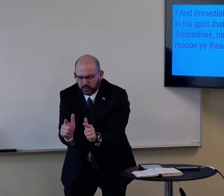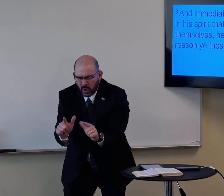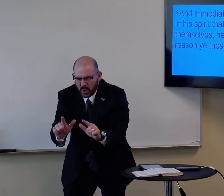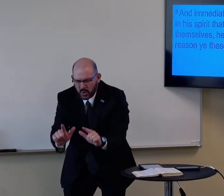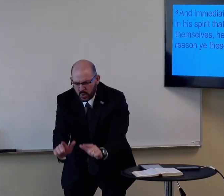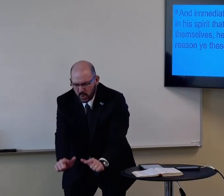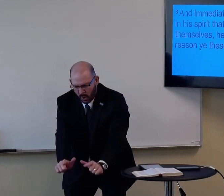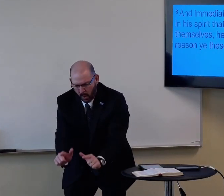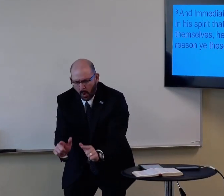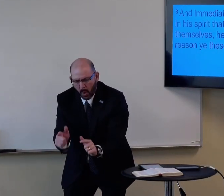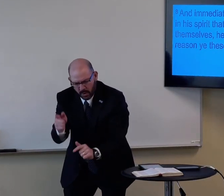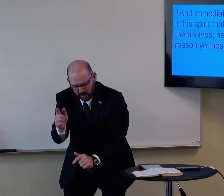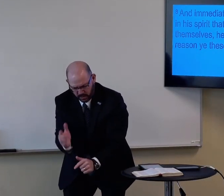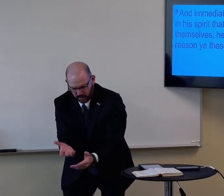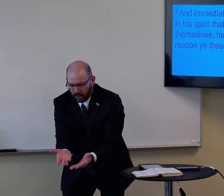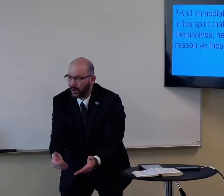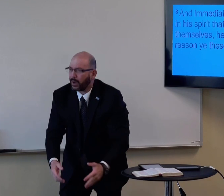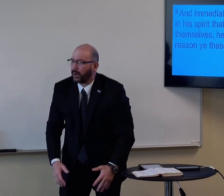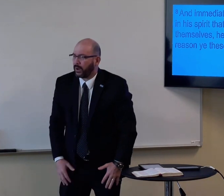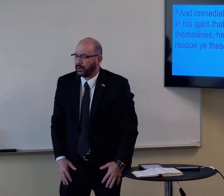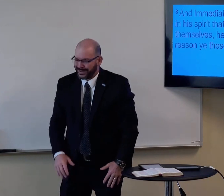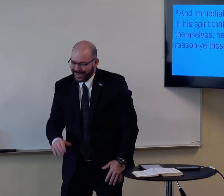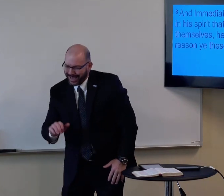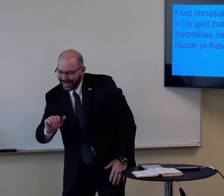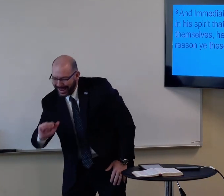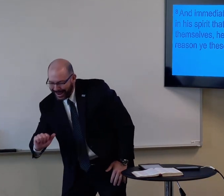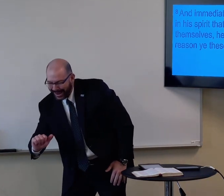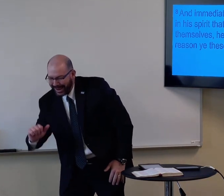lower. He's like a little God.